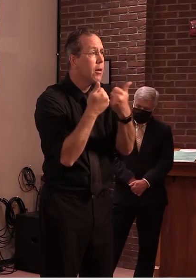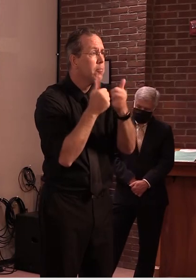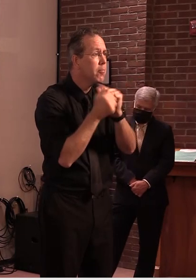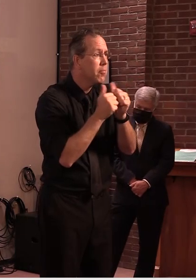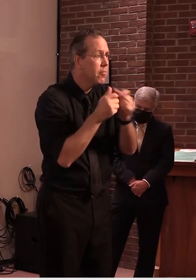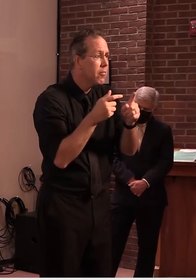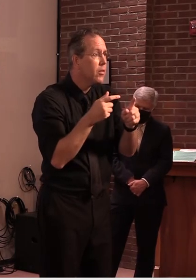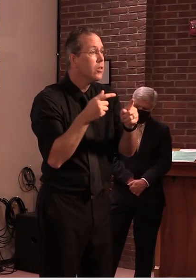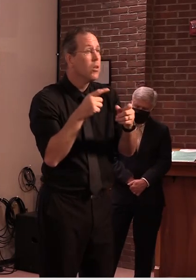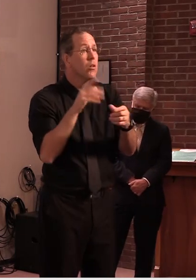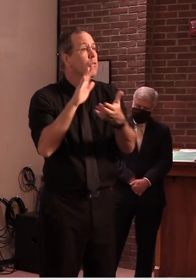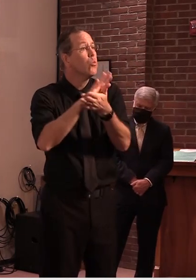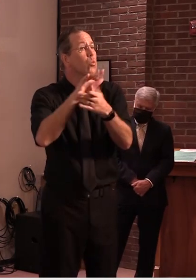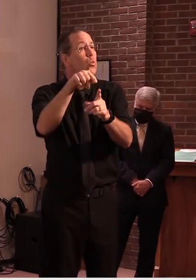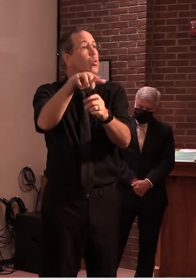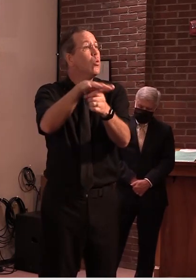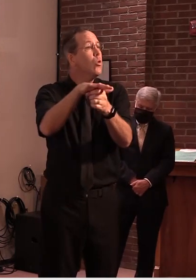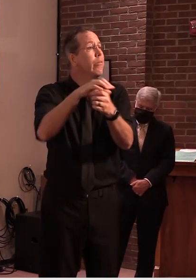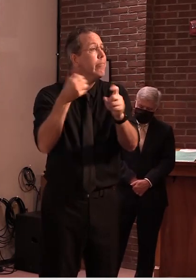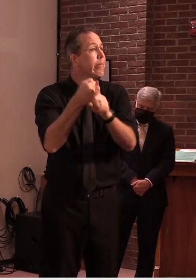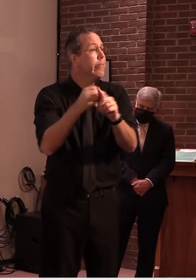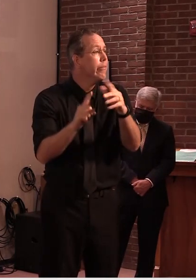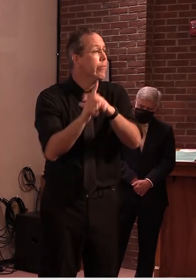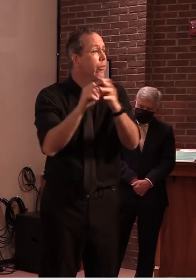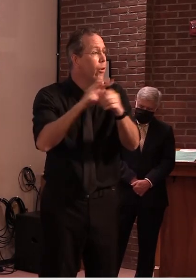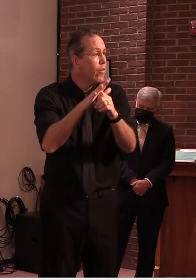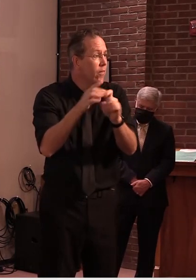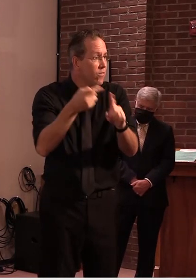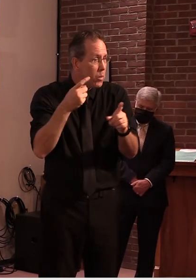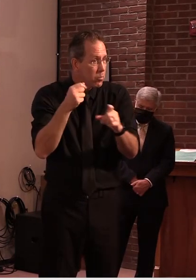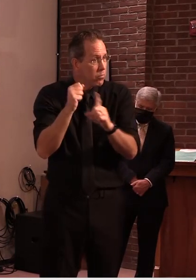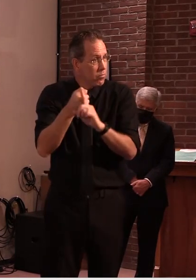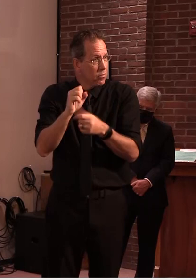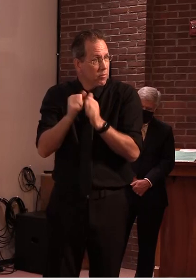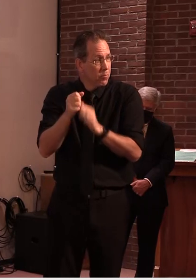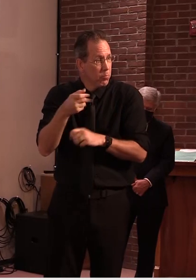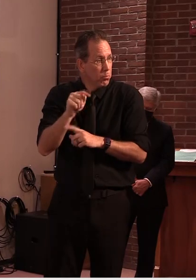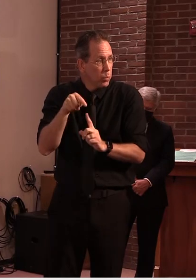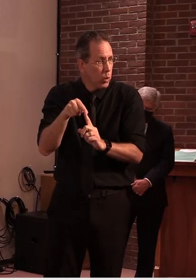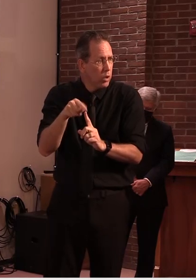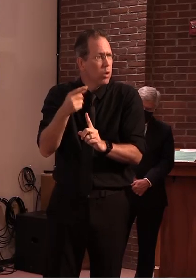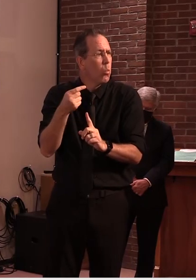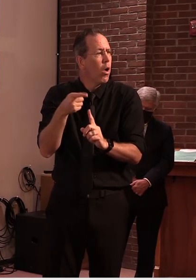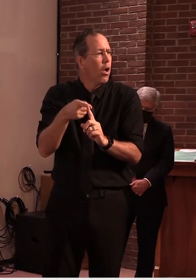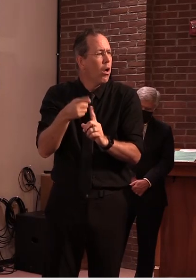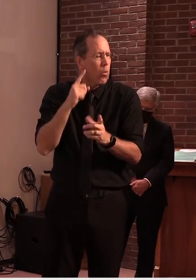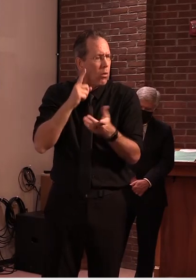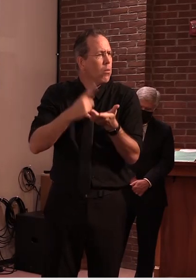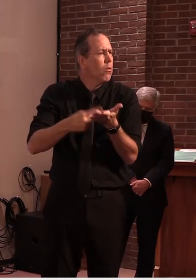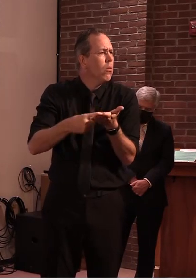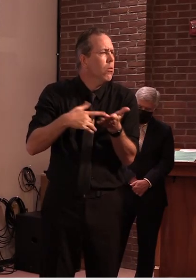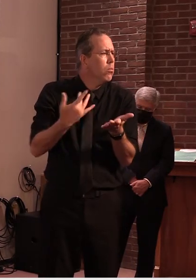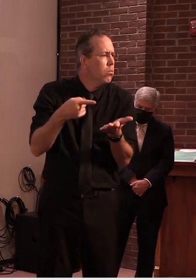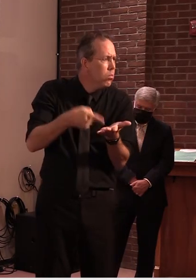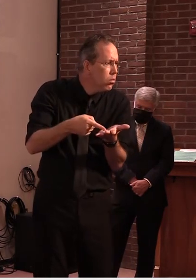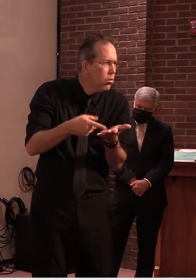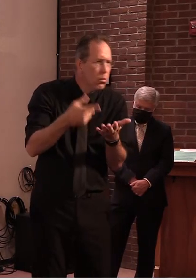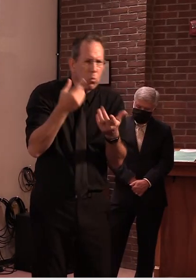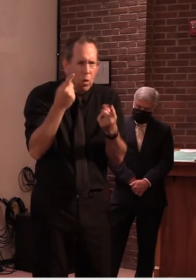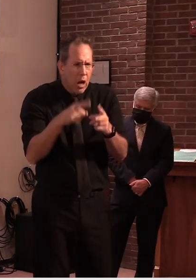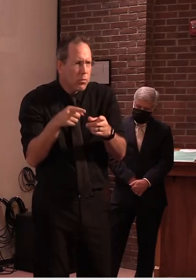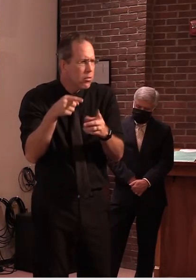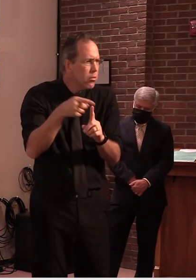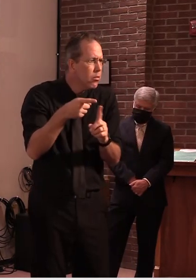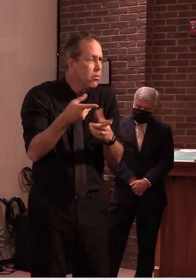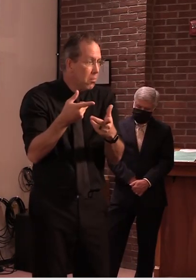what that would mean for school-based athletic activities and i again intend to tap and tie that um with those steps in the